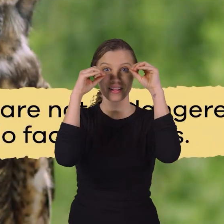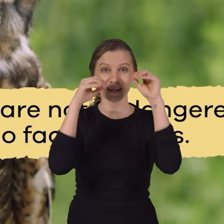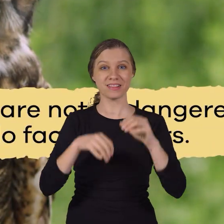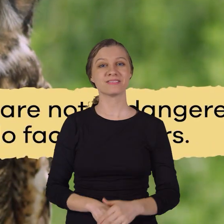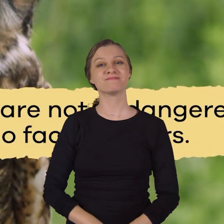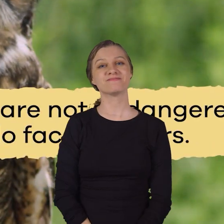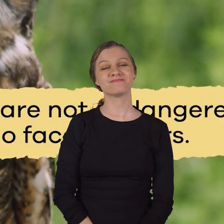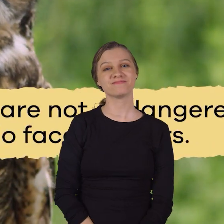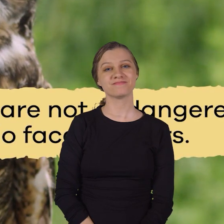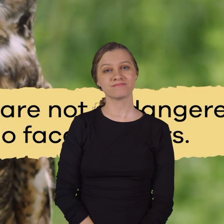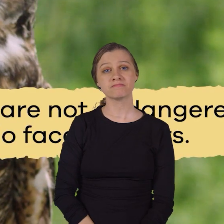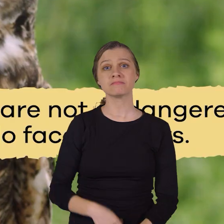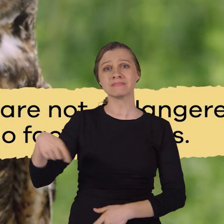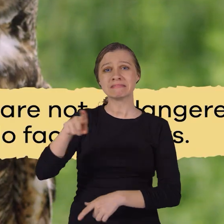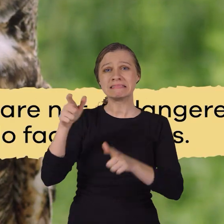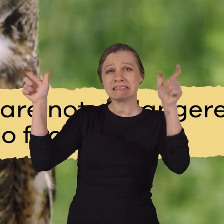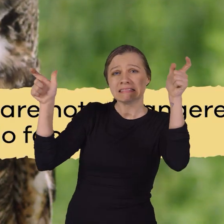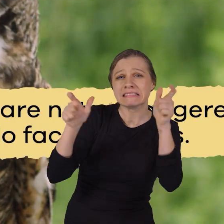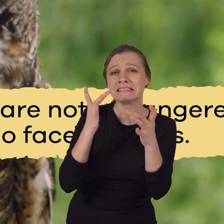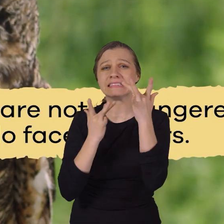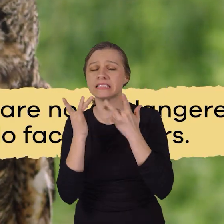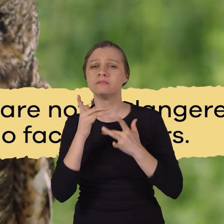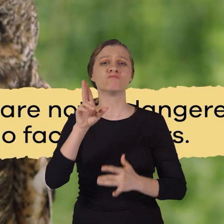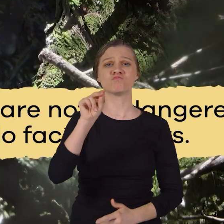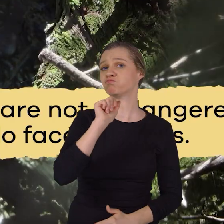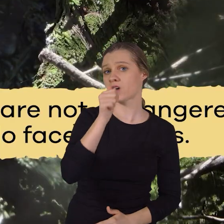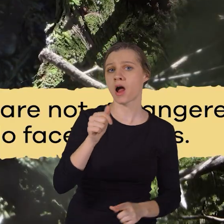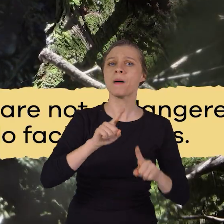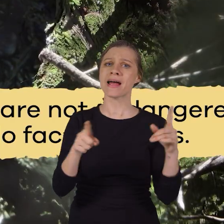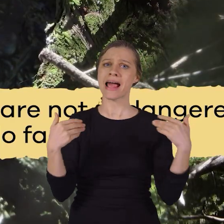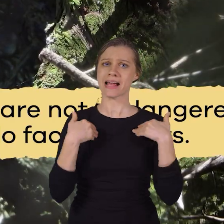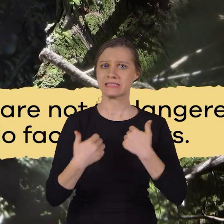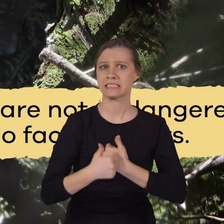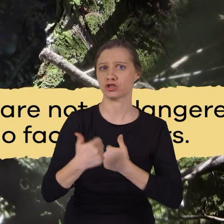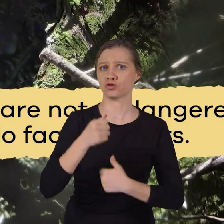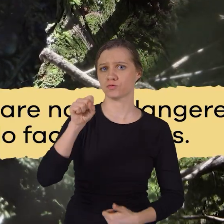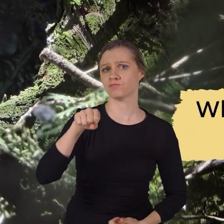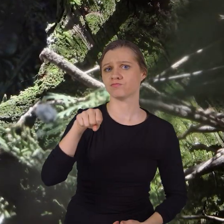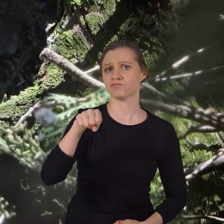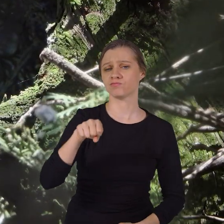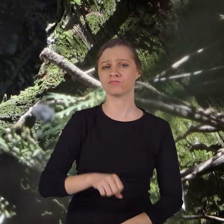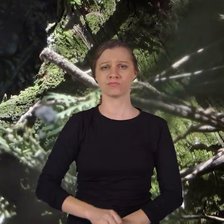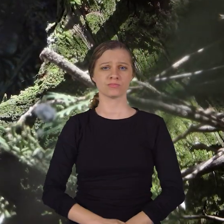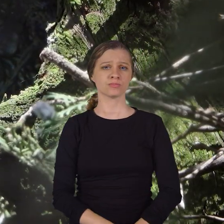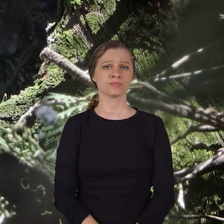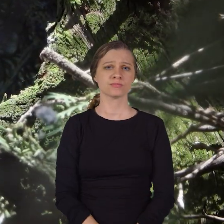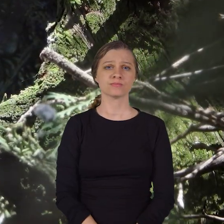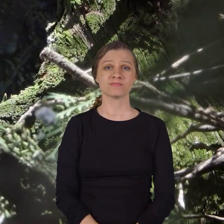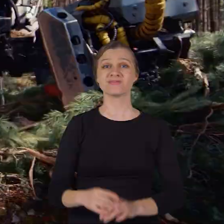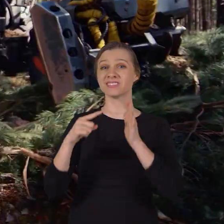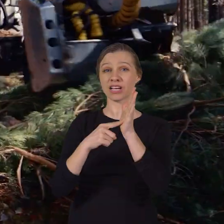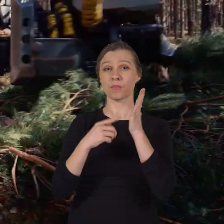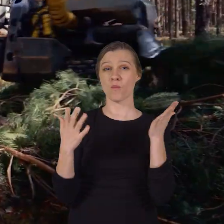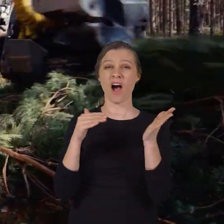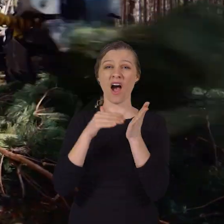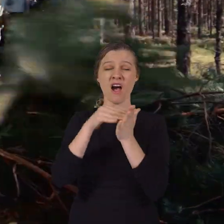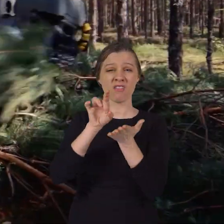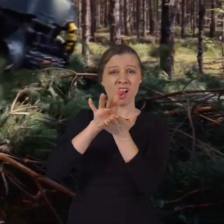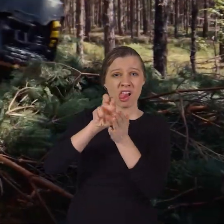While they are not endangered, owls do face dangers. For example, they are often displaced